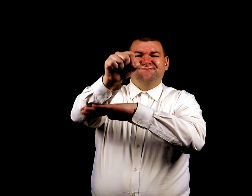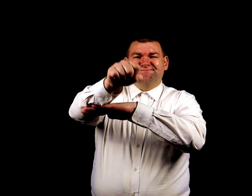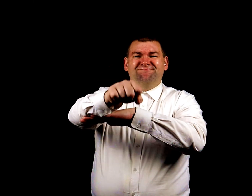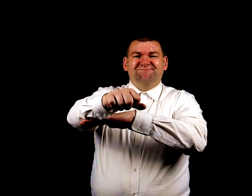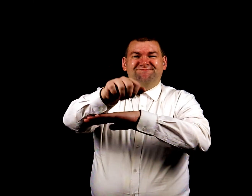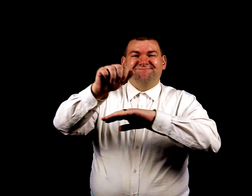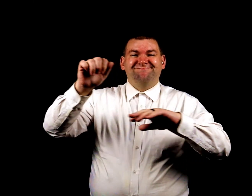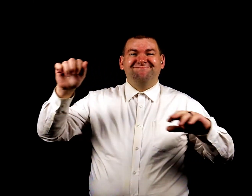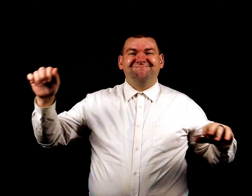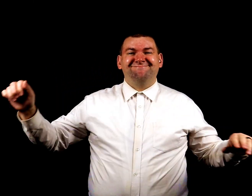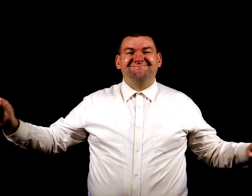Undercome